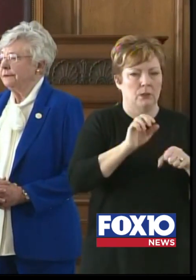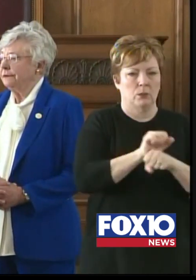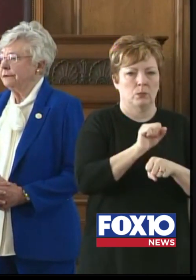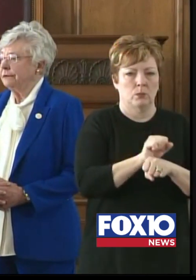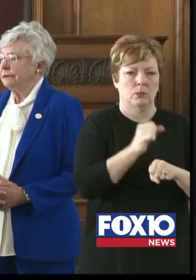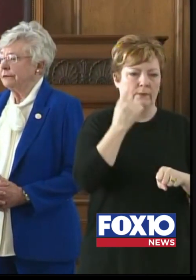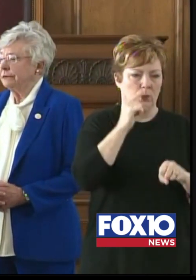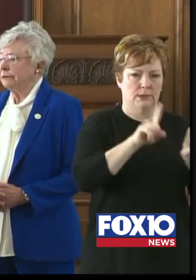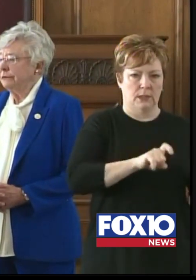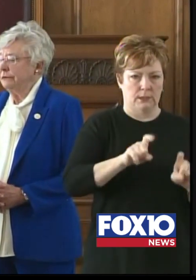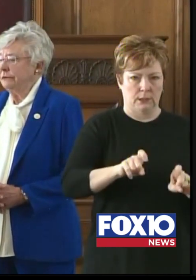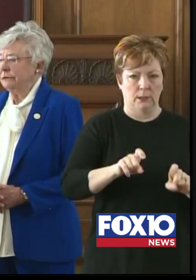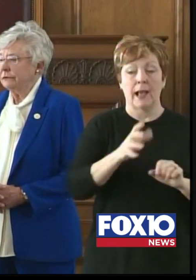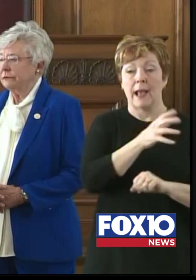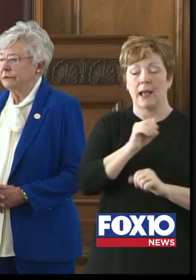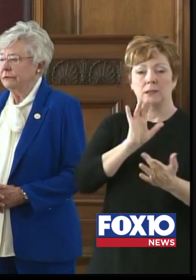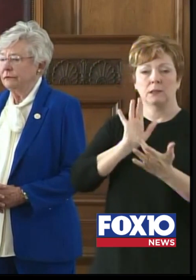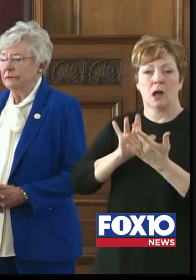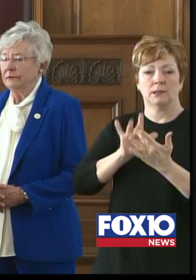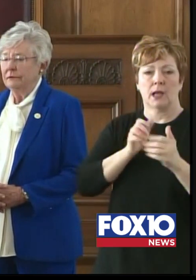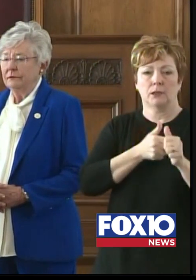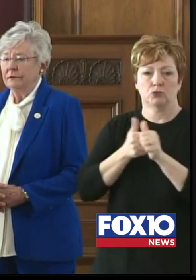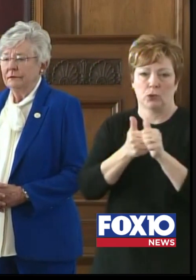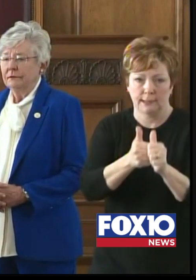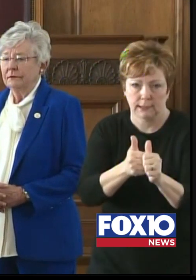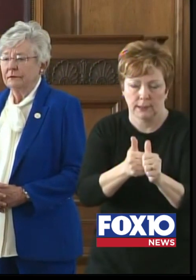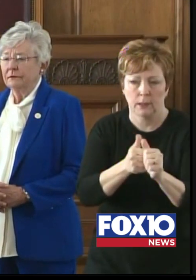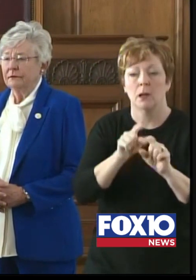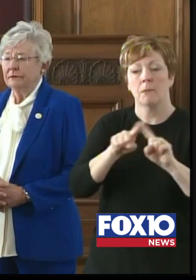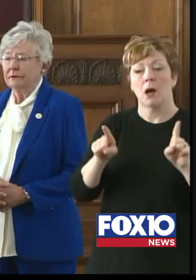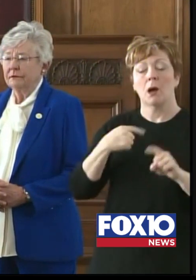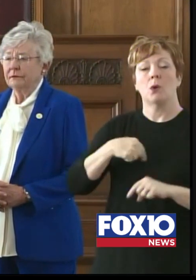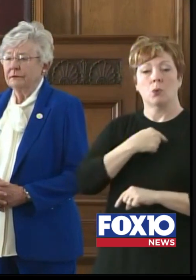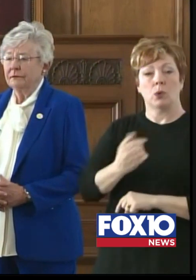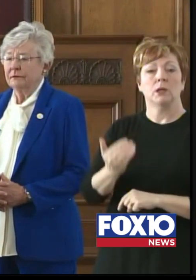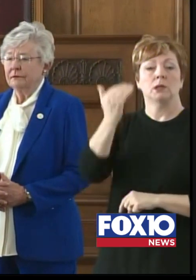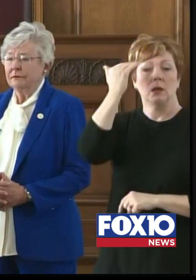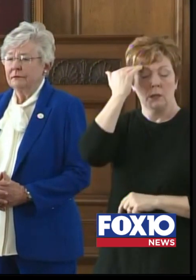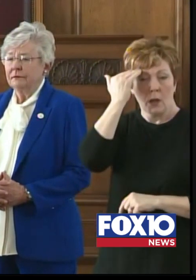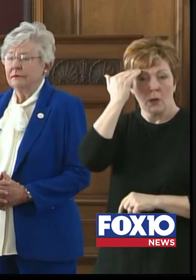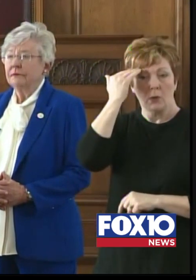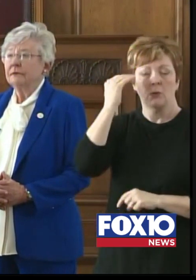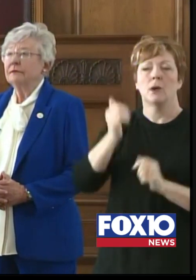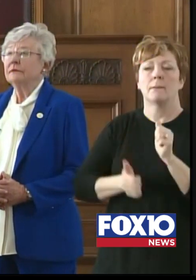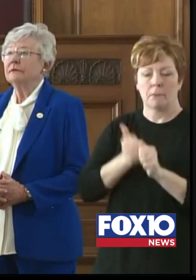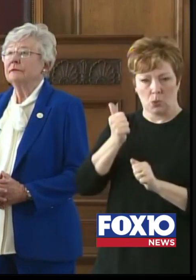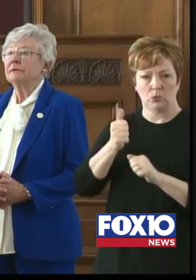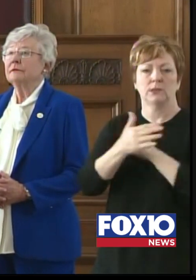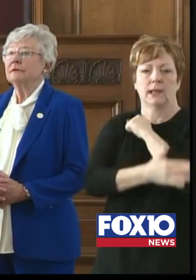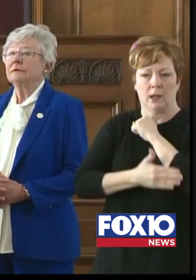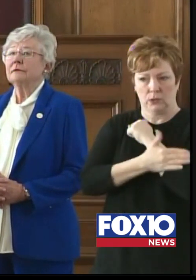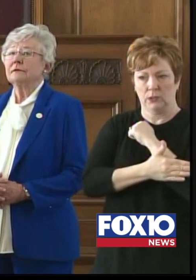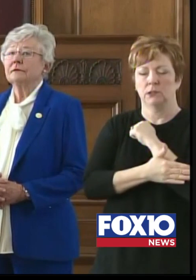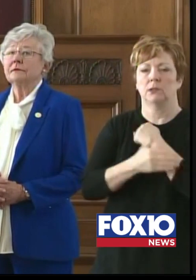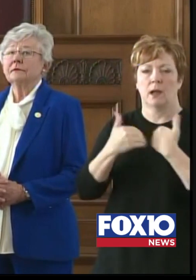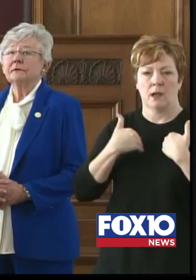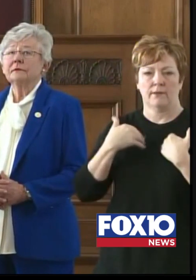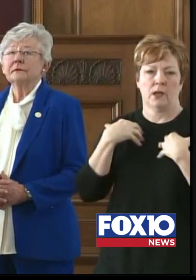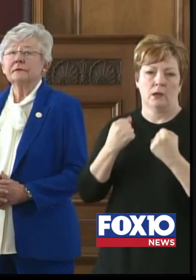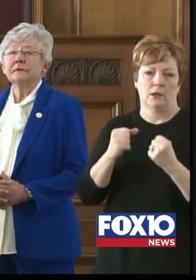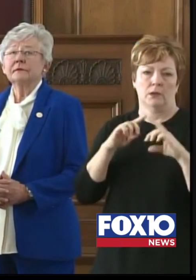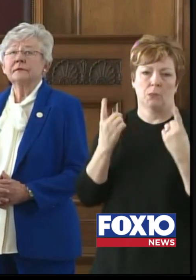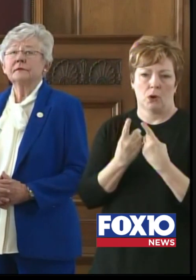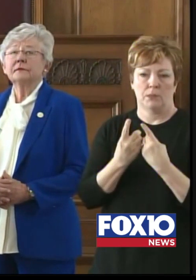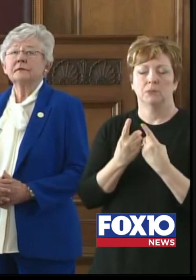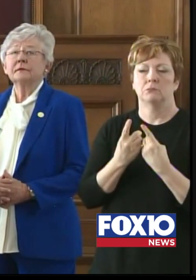for example, contact tracing as well. But we know that our FQHCs are located in most counties in the state. There were a lot of people go to get their health care,